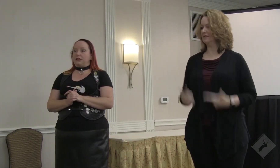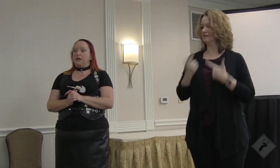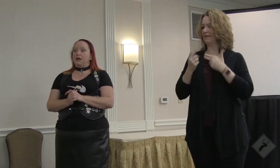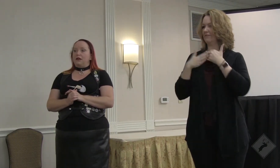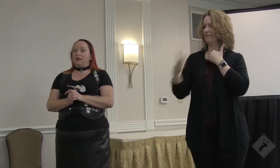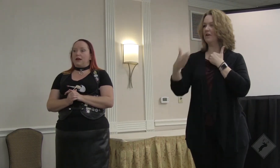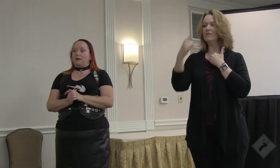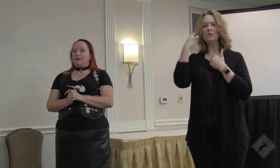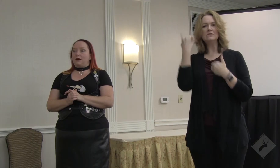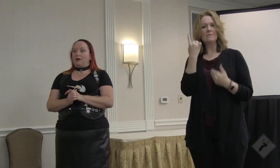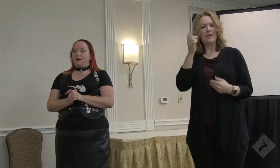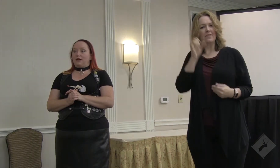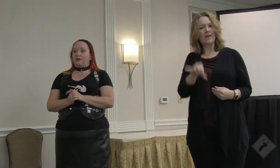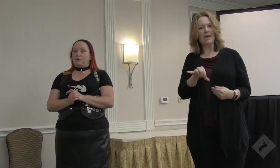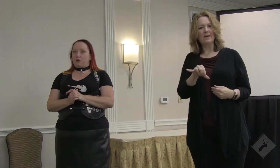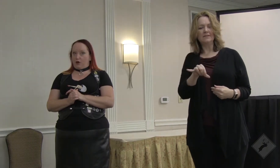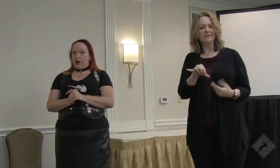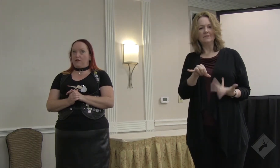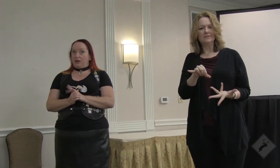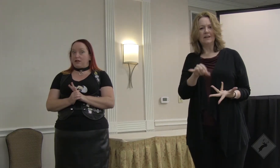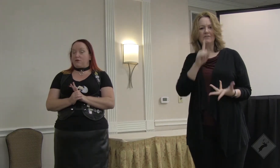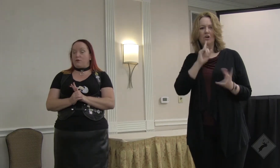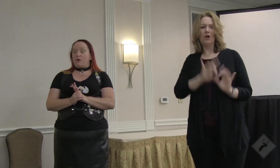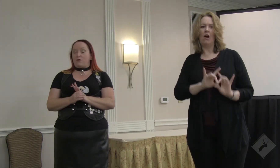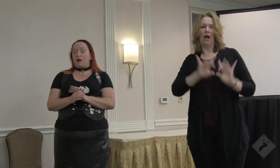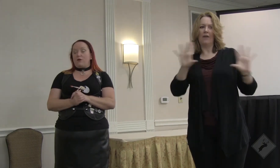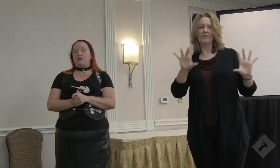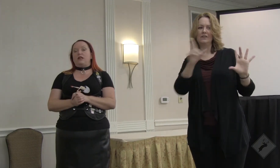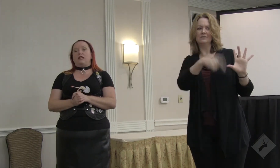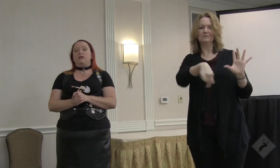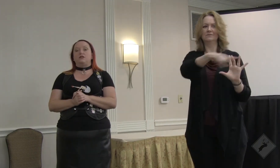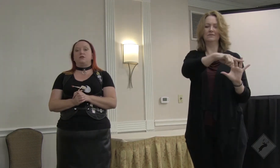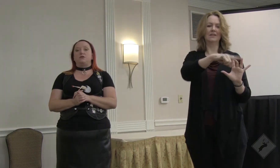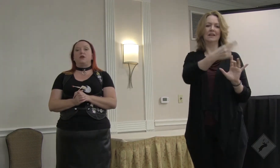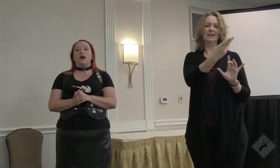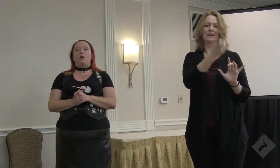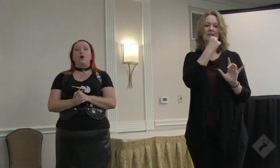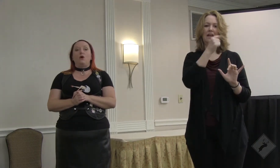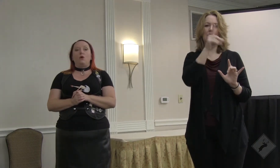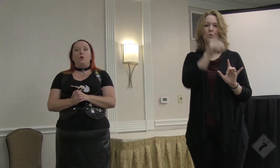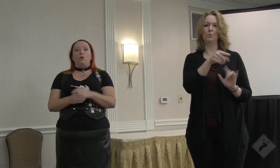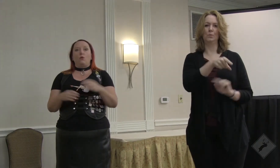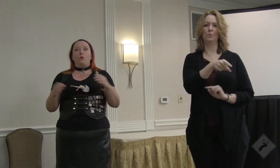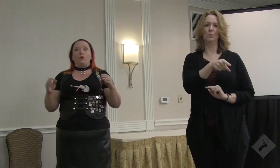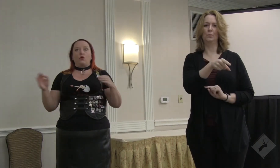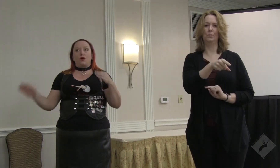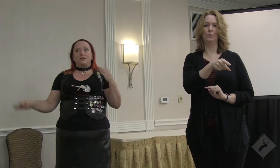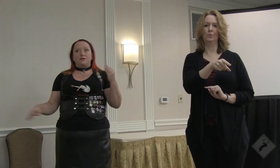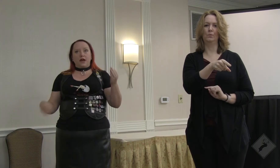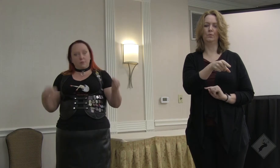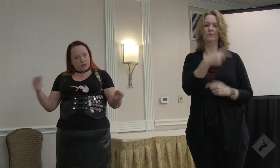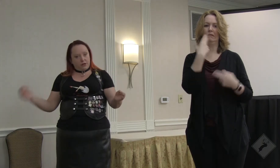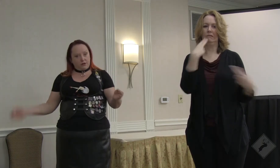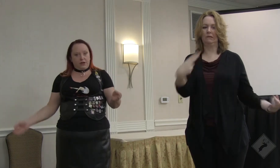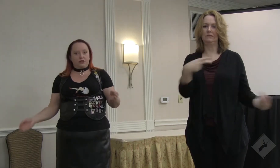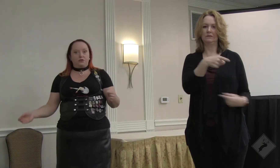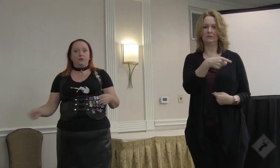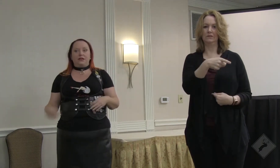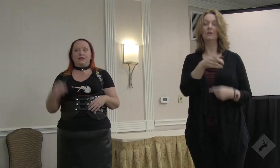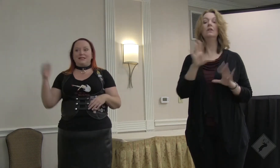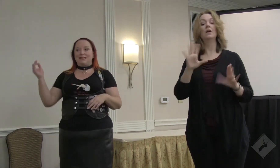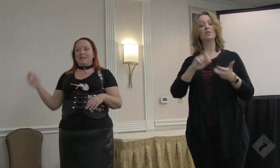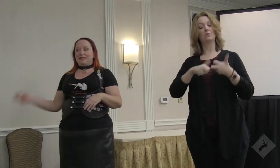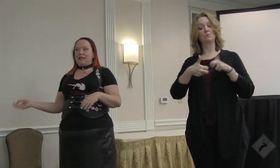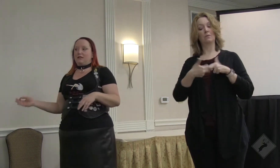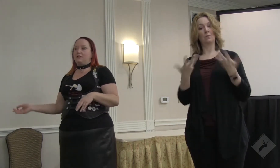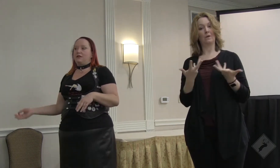something that it was very evident to everybody around that he didn't do. Now, the crux of that particular issue